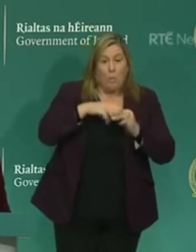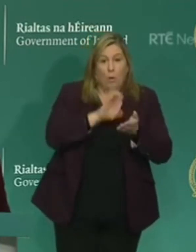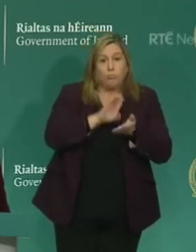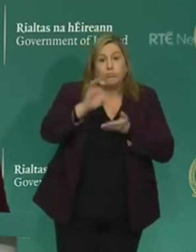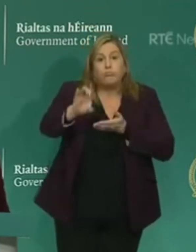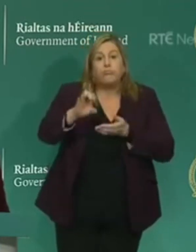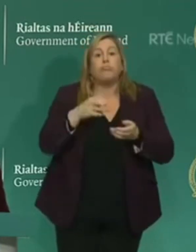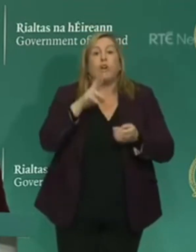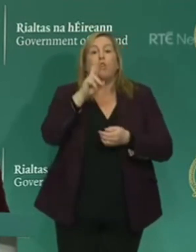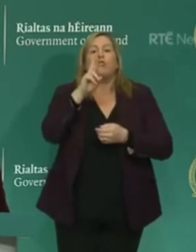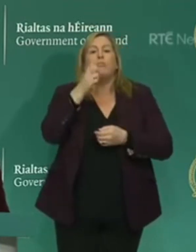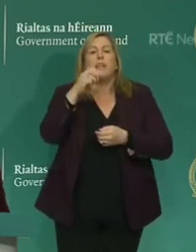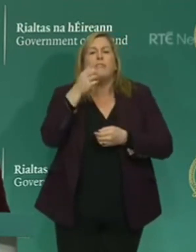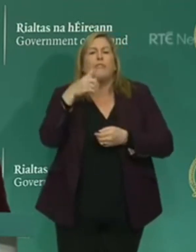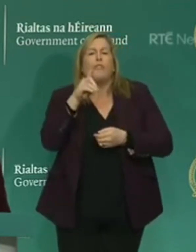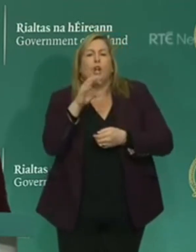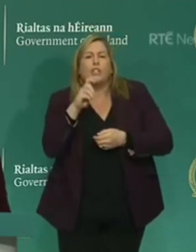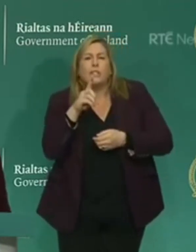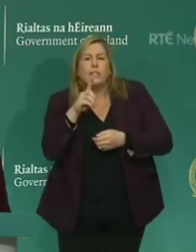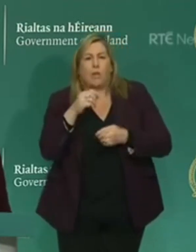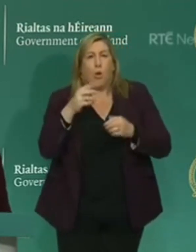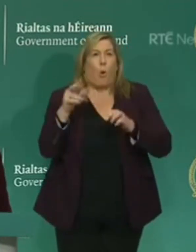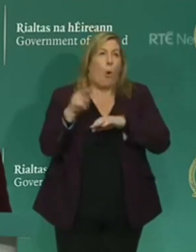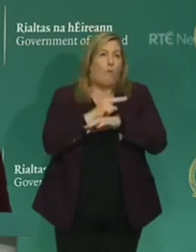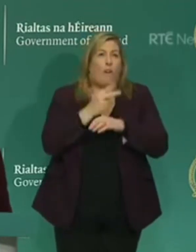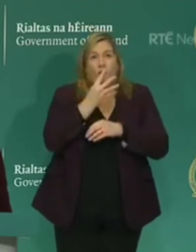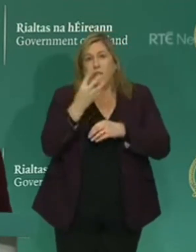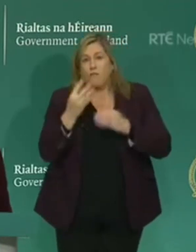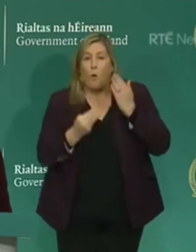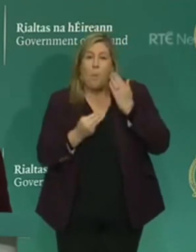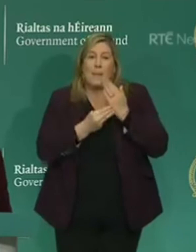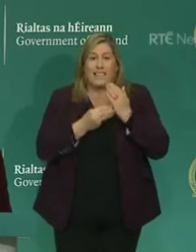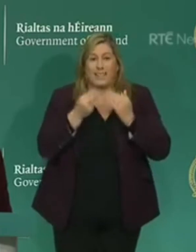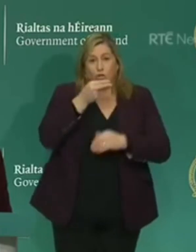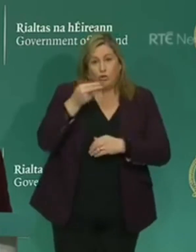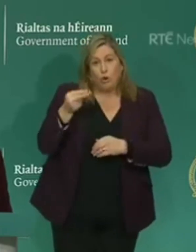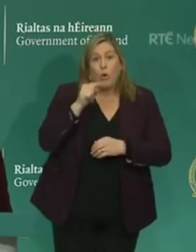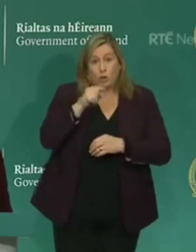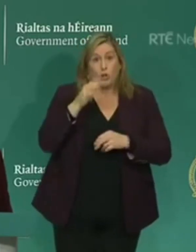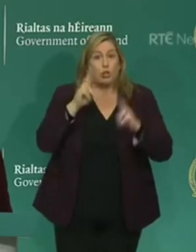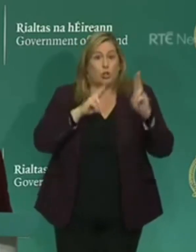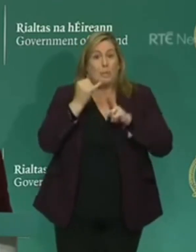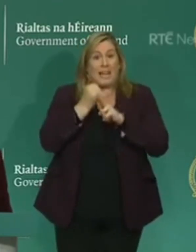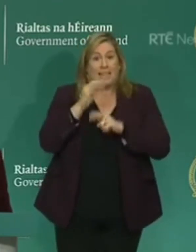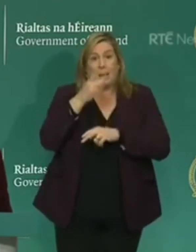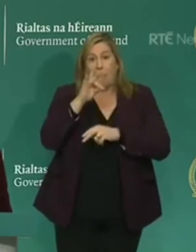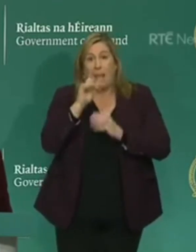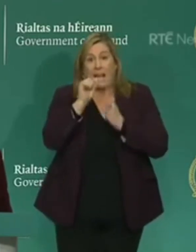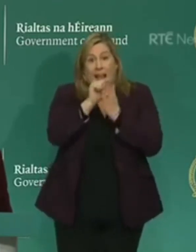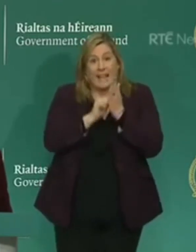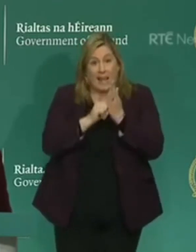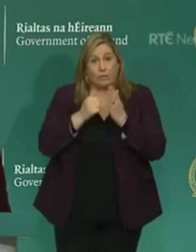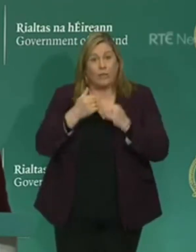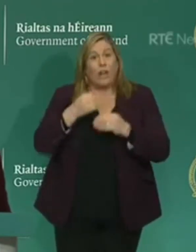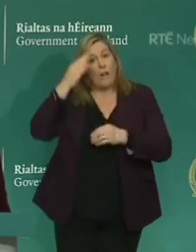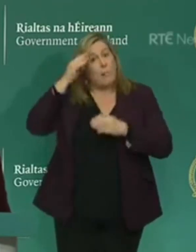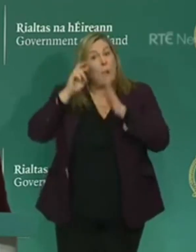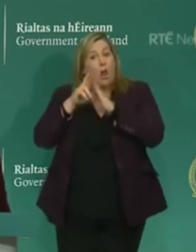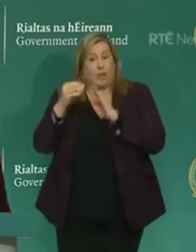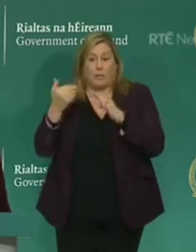of over €44 million. These payments will be in the bank accounts of the majority of respective employers by tomorrow.